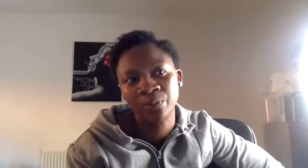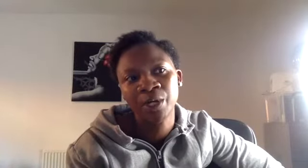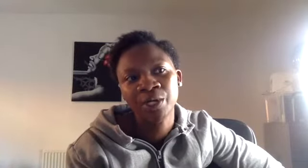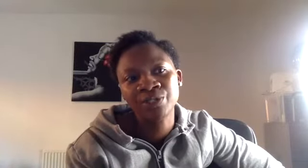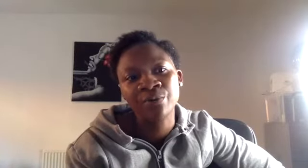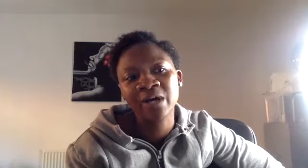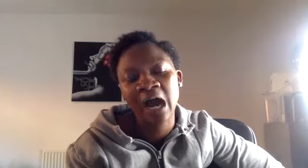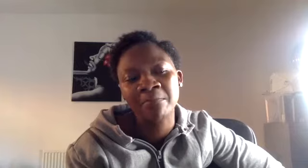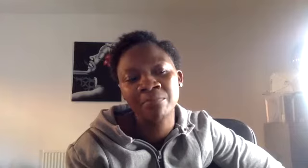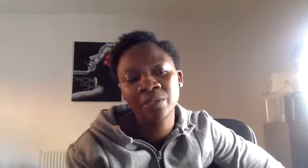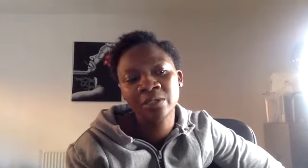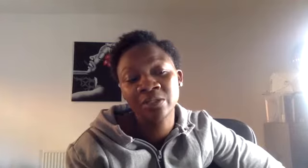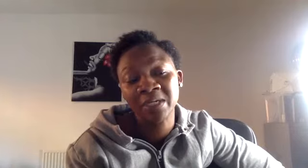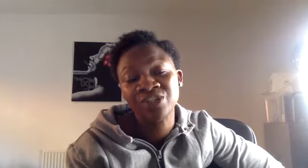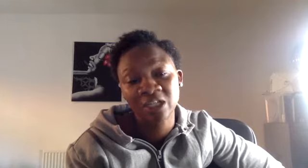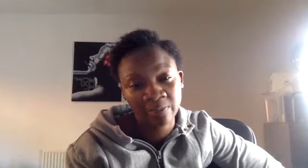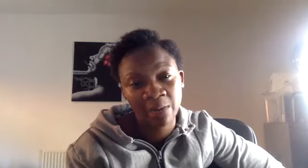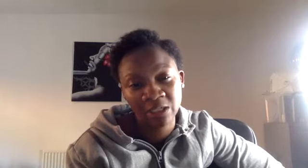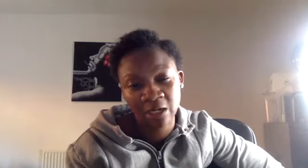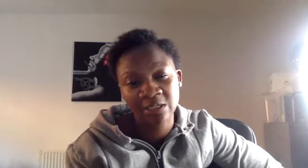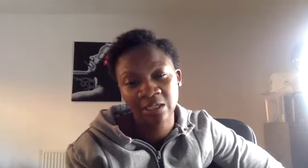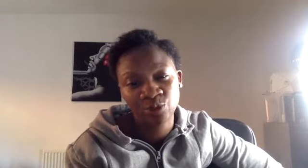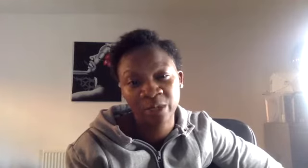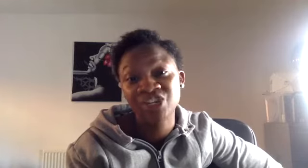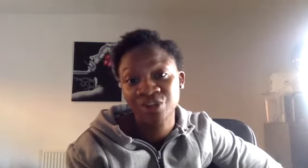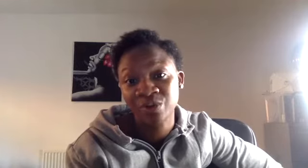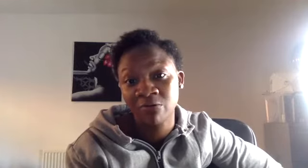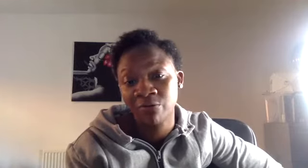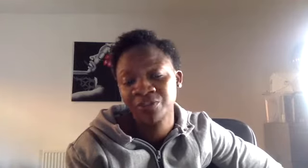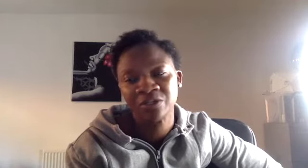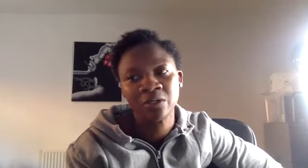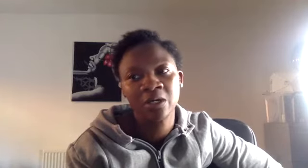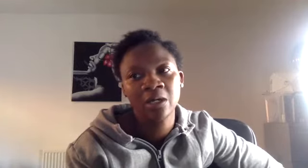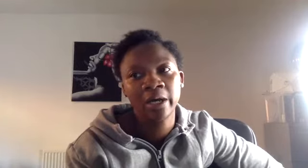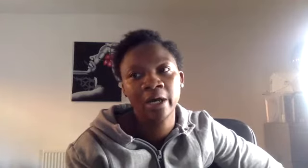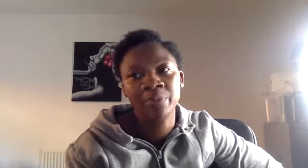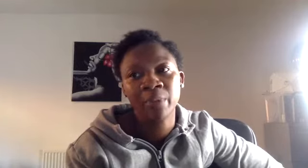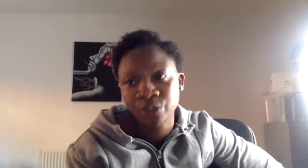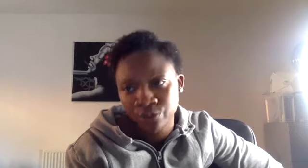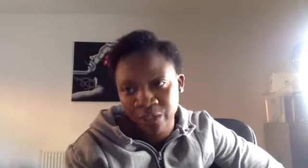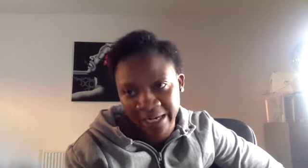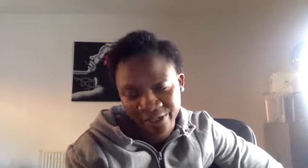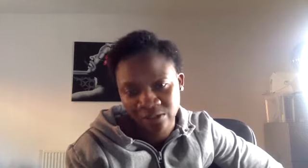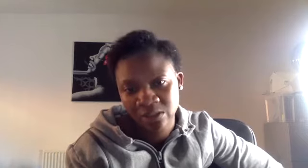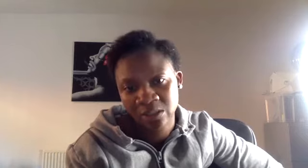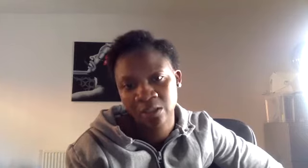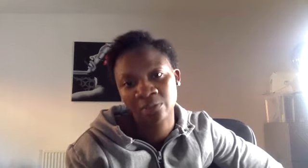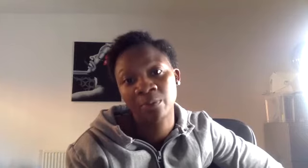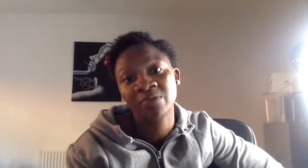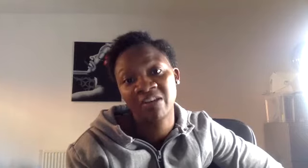don't come to me just about a musculoskeletal issue. There are often emotional connections to the problems that they've